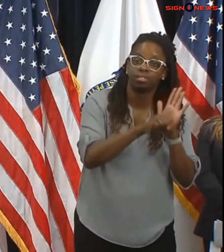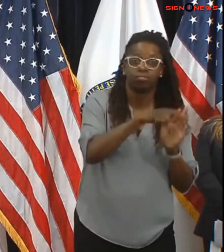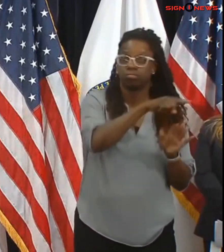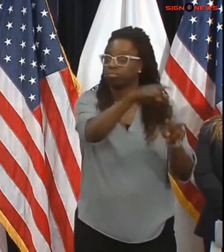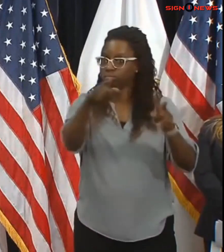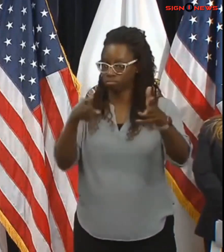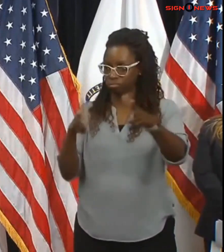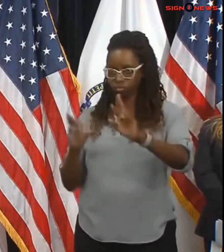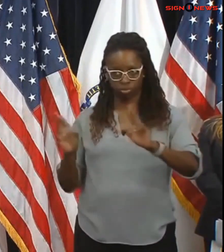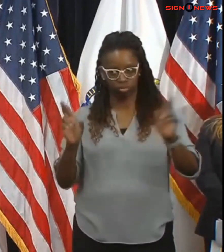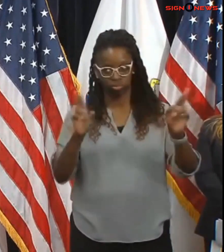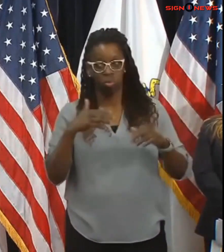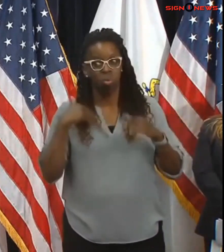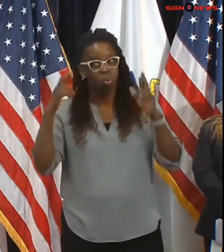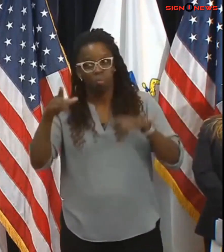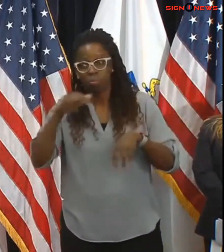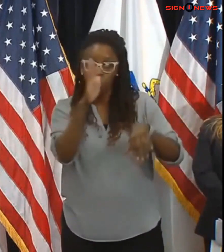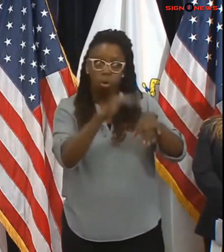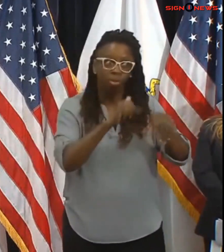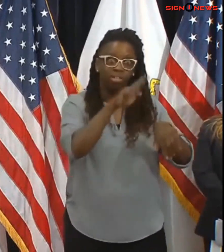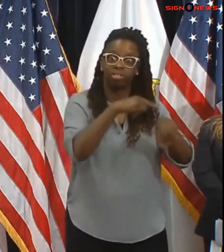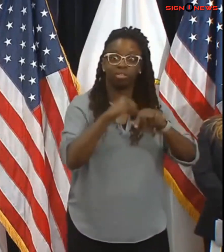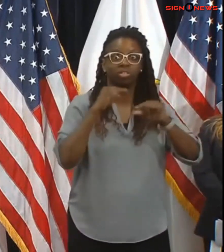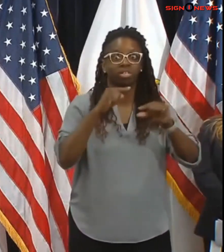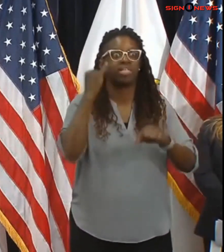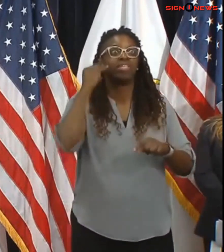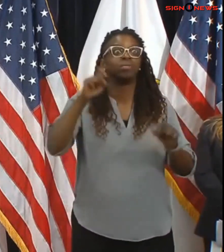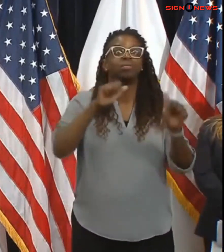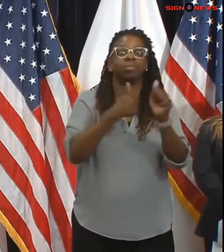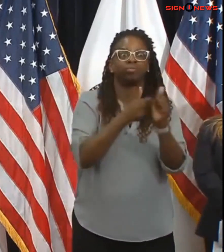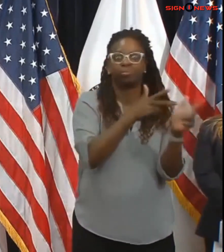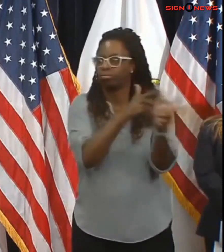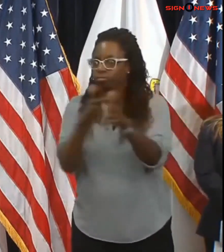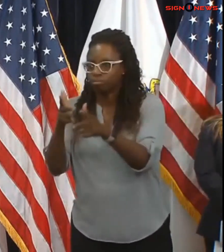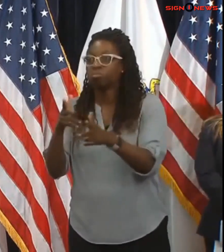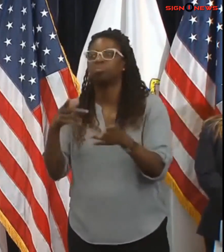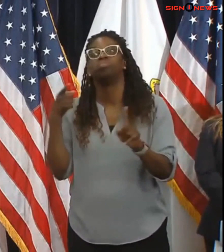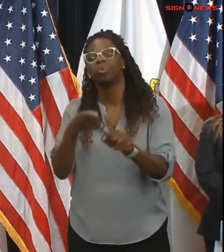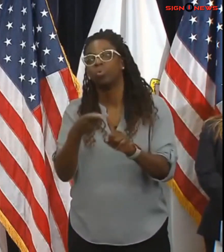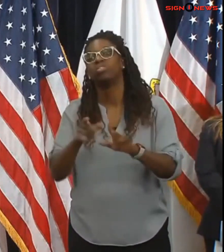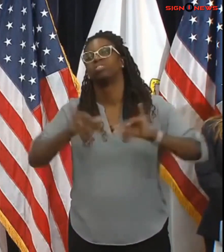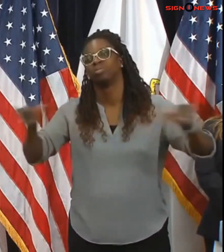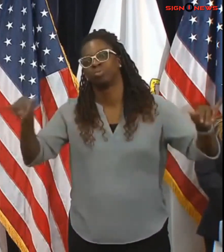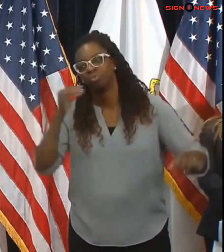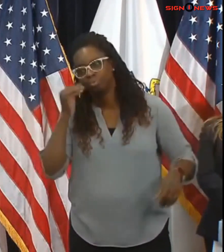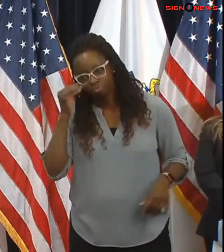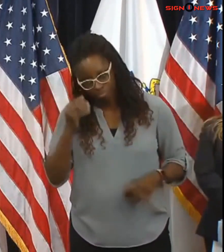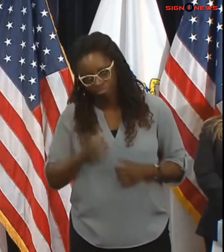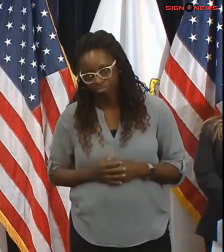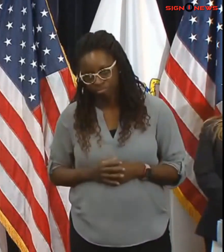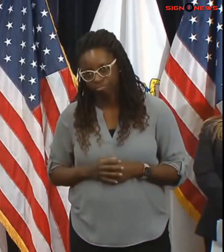but if we do have stranded drivers the Guard has high profile vehicles that are better equipped to get through the drifts to reach people.